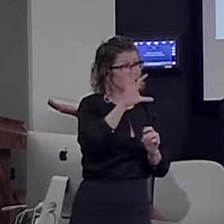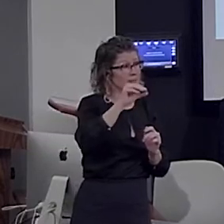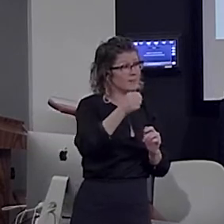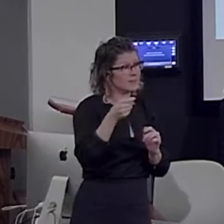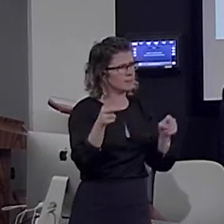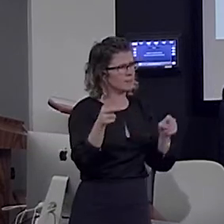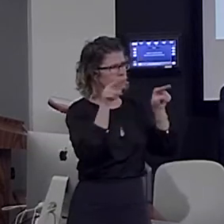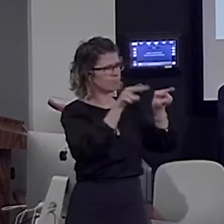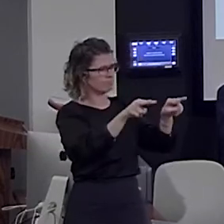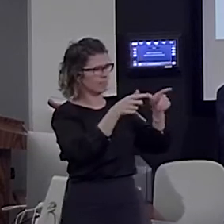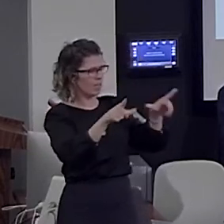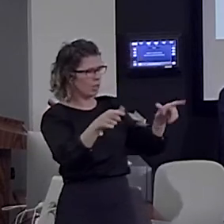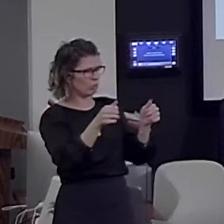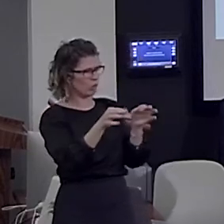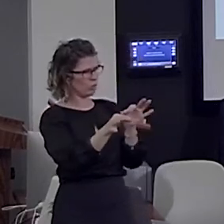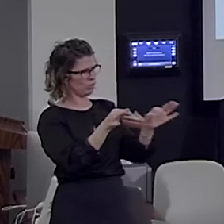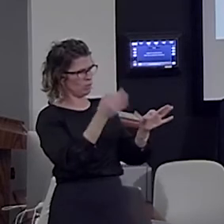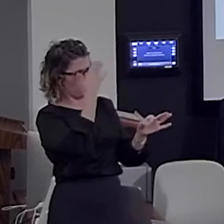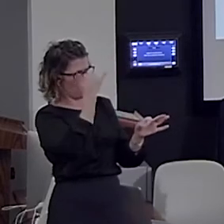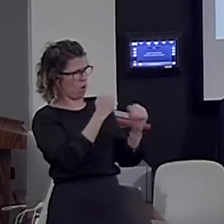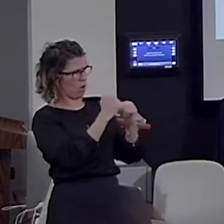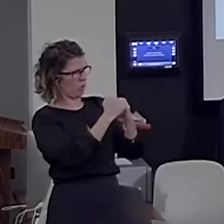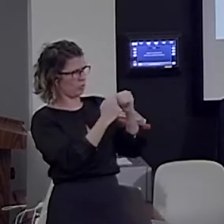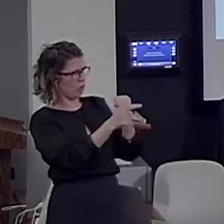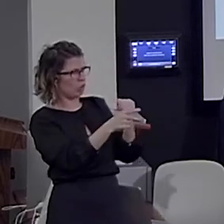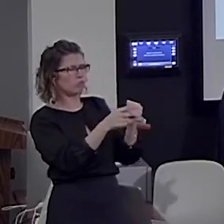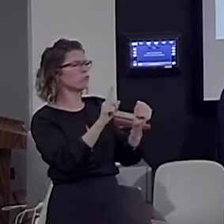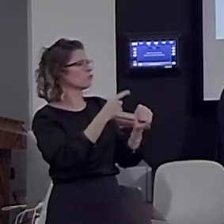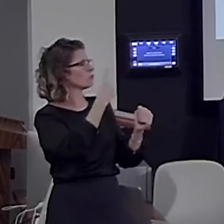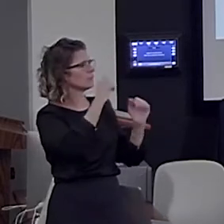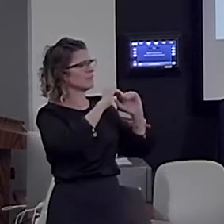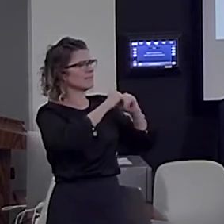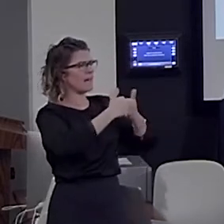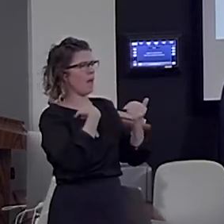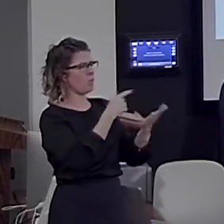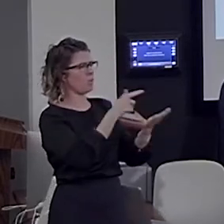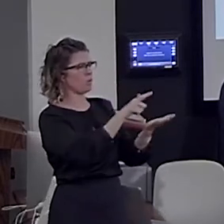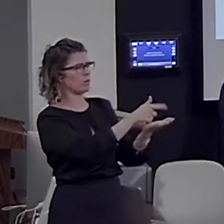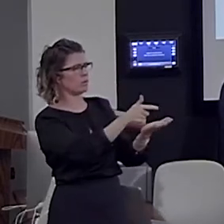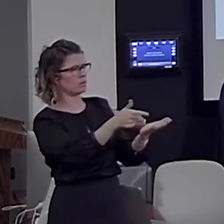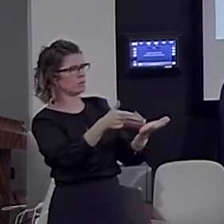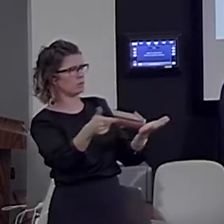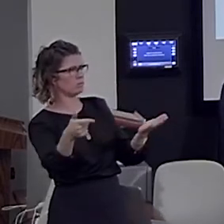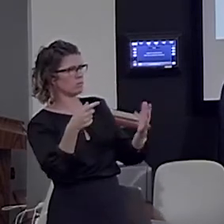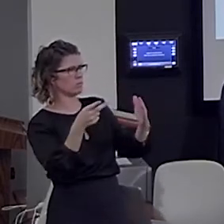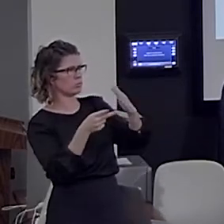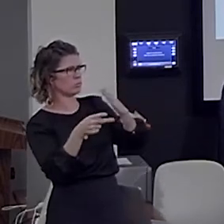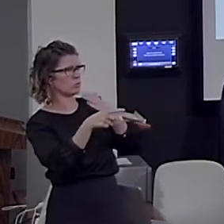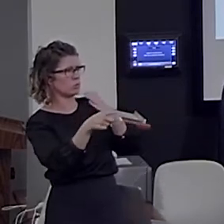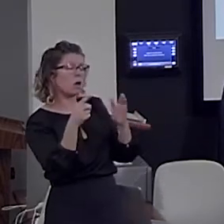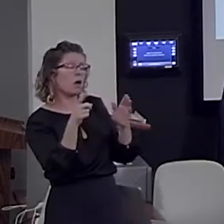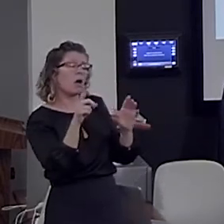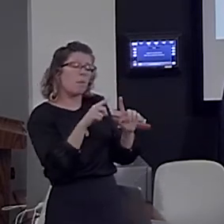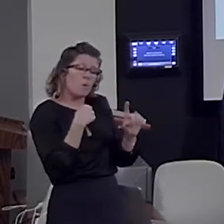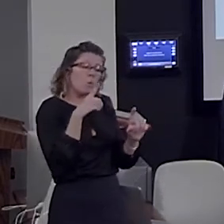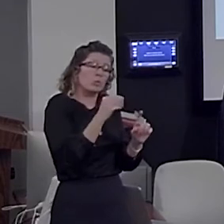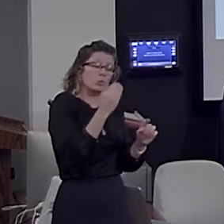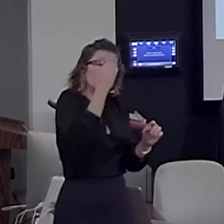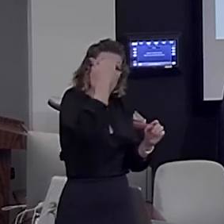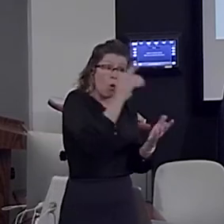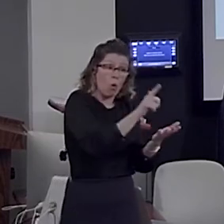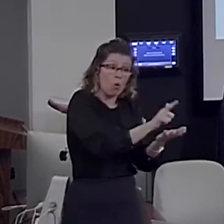transition between one word and the next. And, well, we know that transition probabilities do affect brain activity.